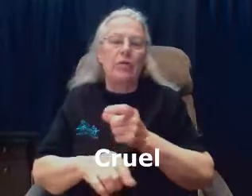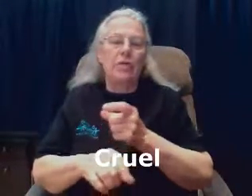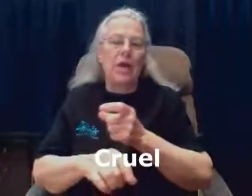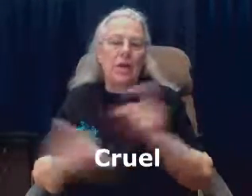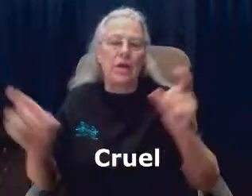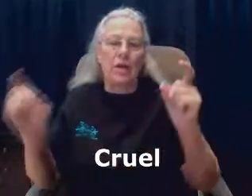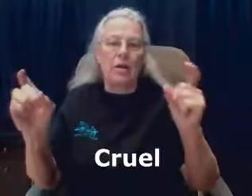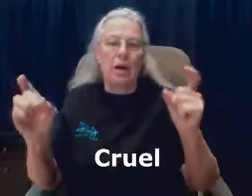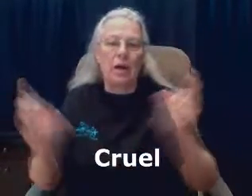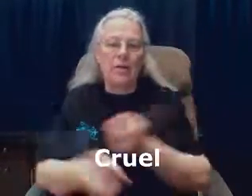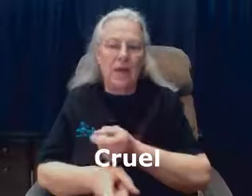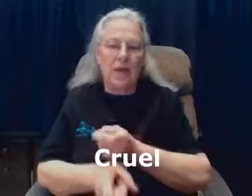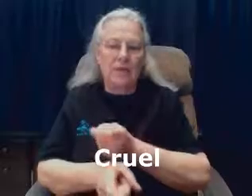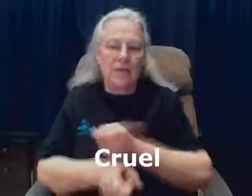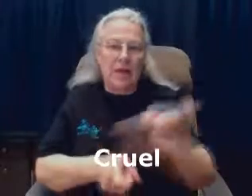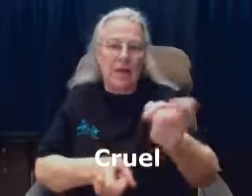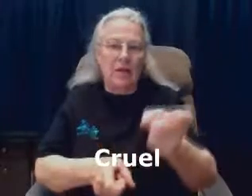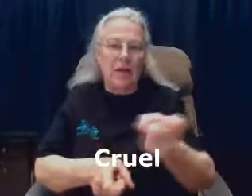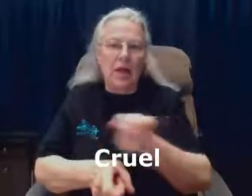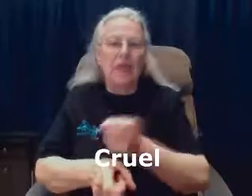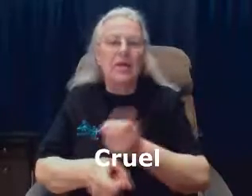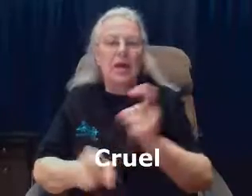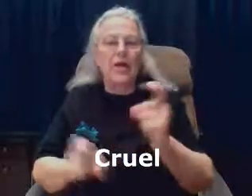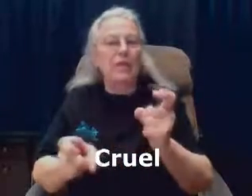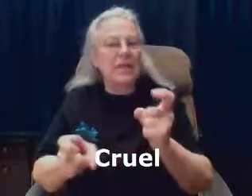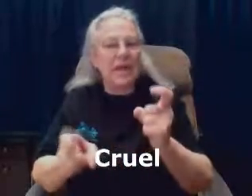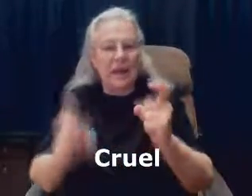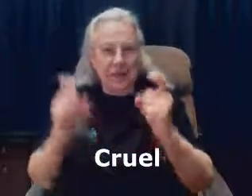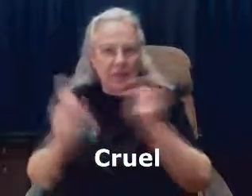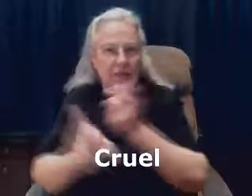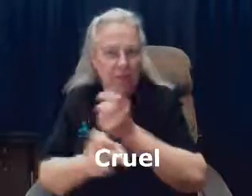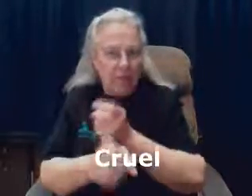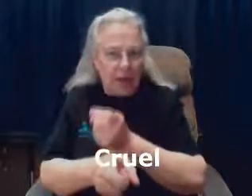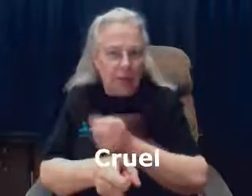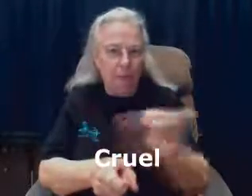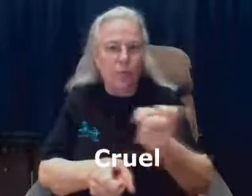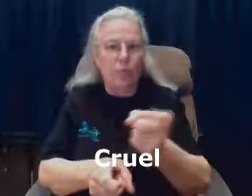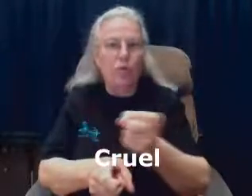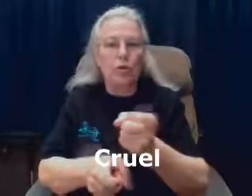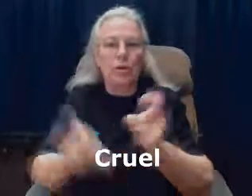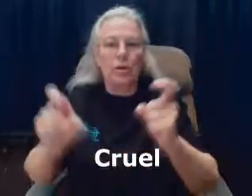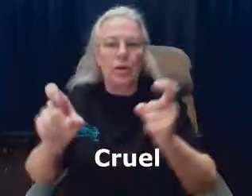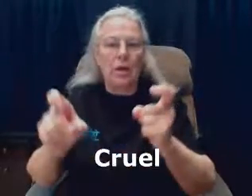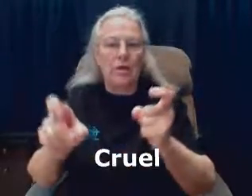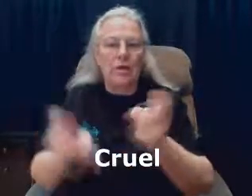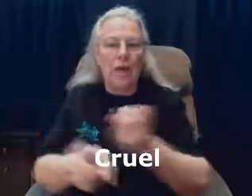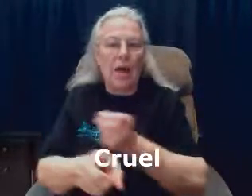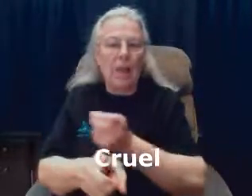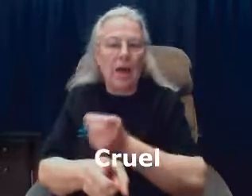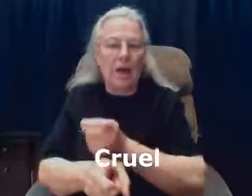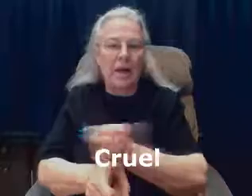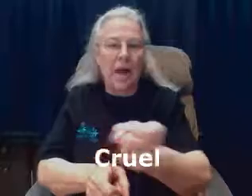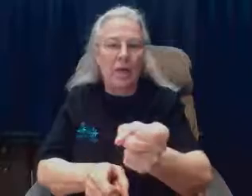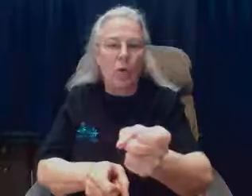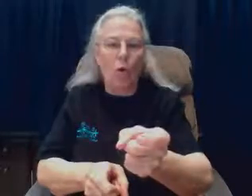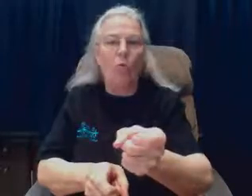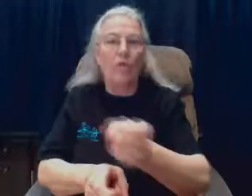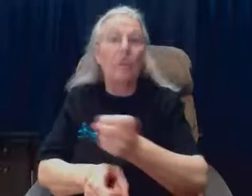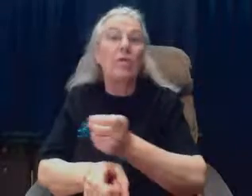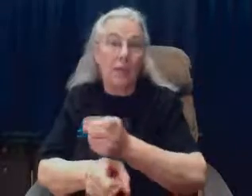you take the X hands and it's like you're teasing somebody, but you're pushing the dominant hand out over the